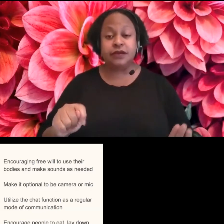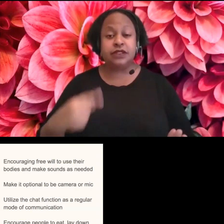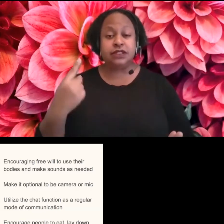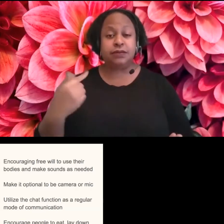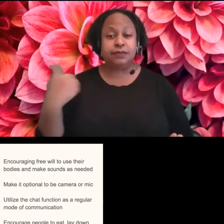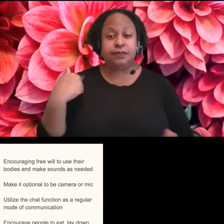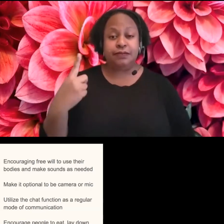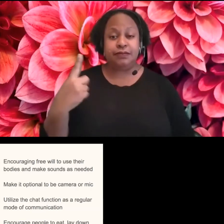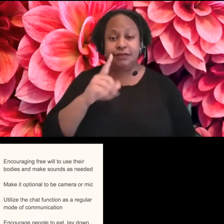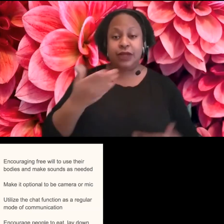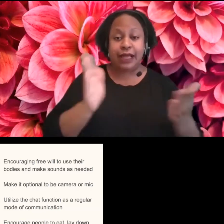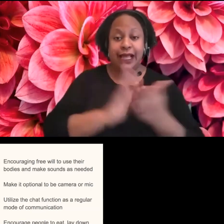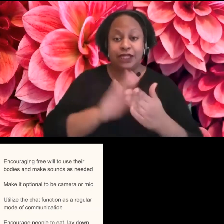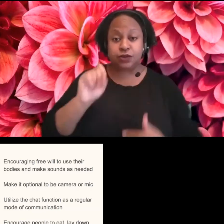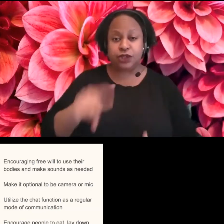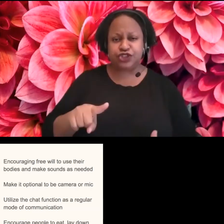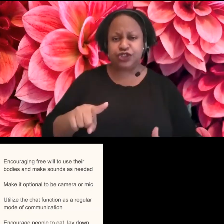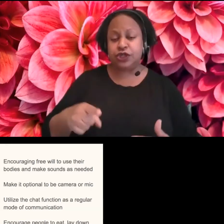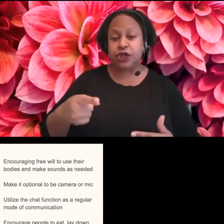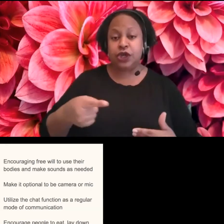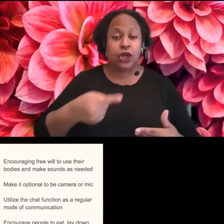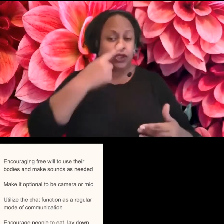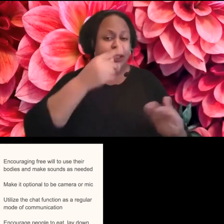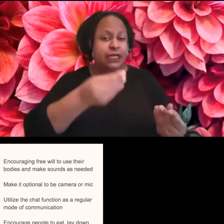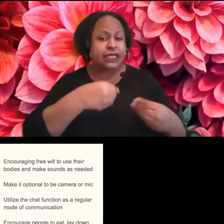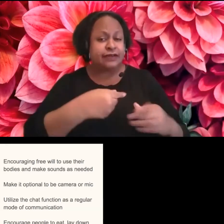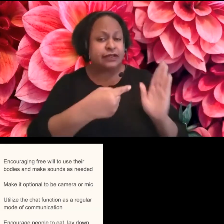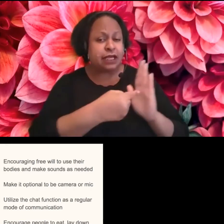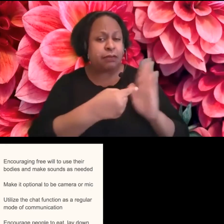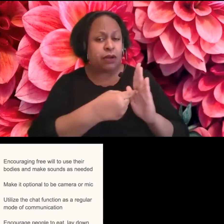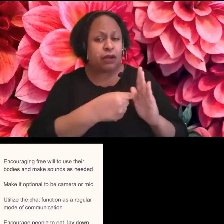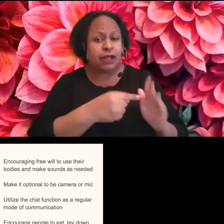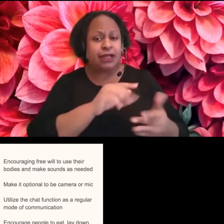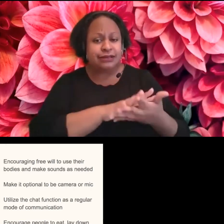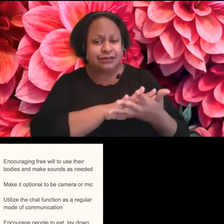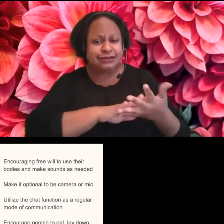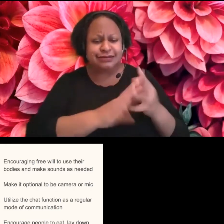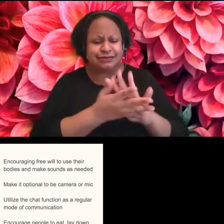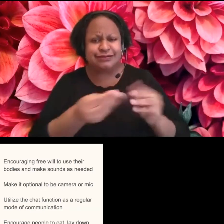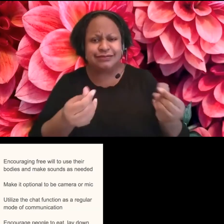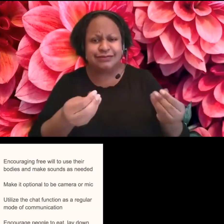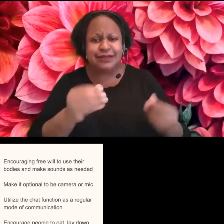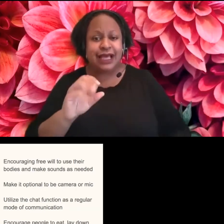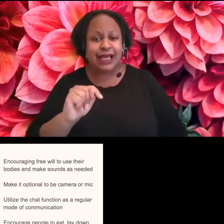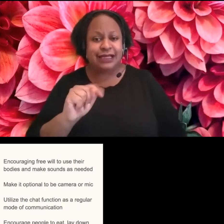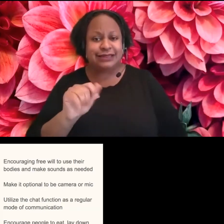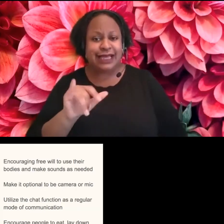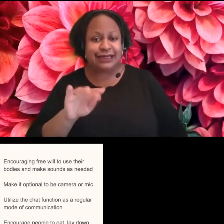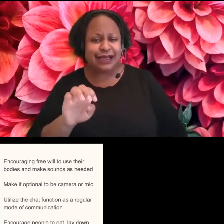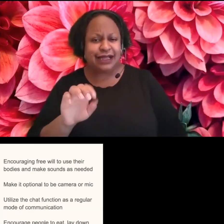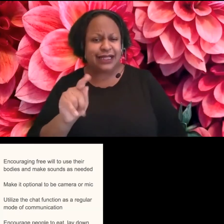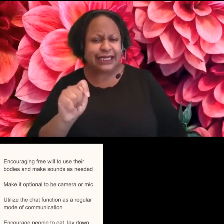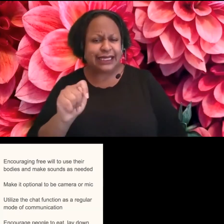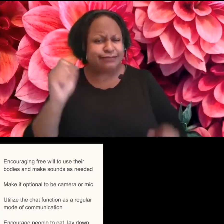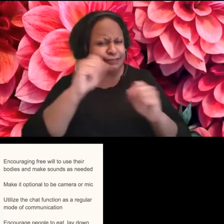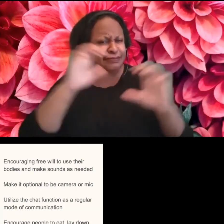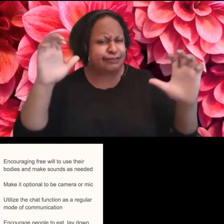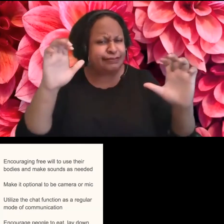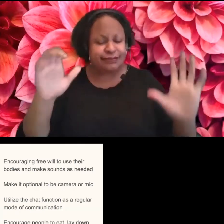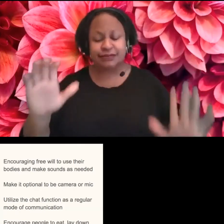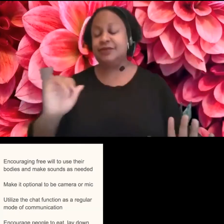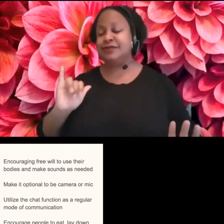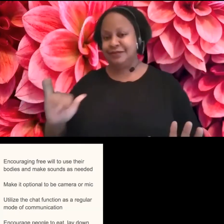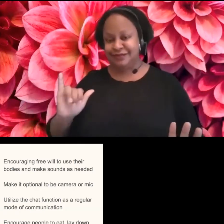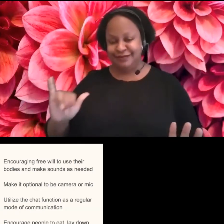what are the examples of tactile kits? So I know it's, it's flipping my mind what specific,